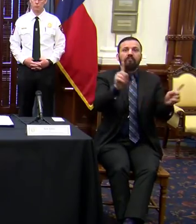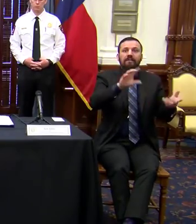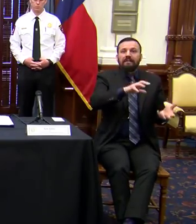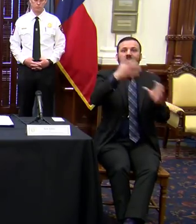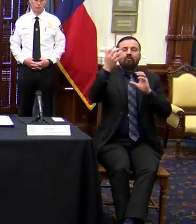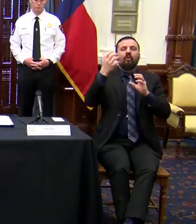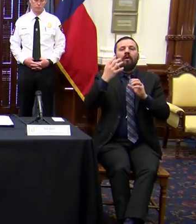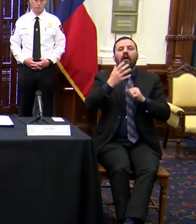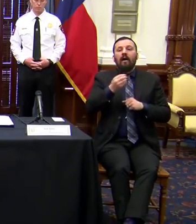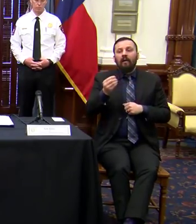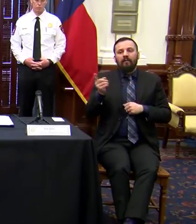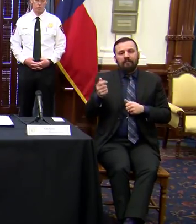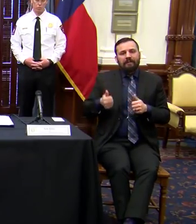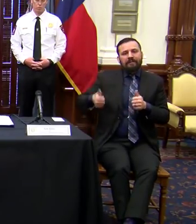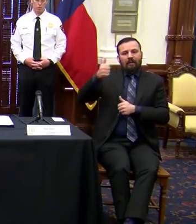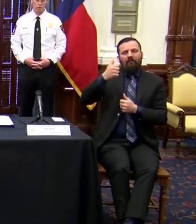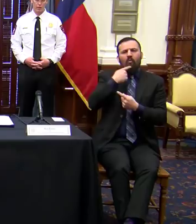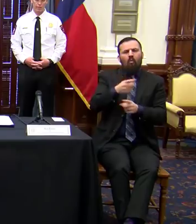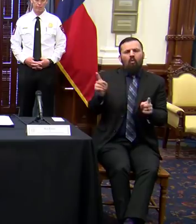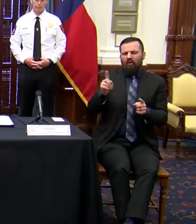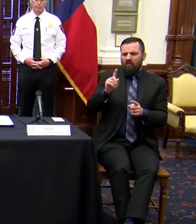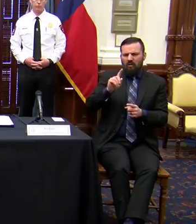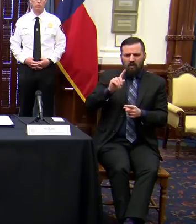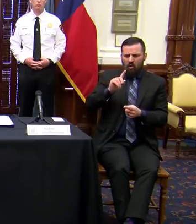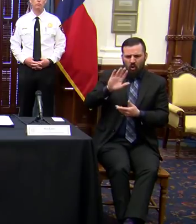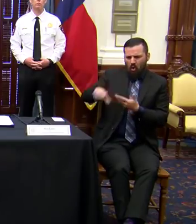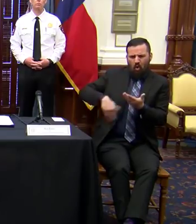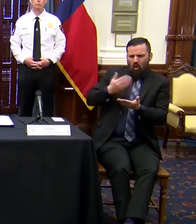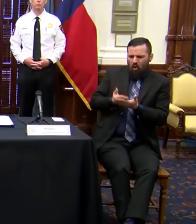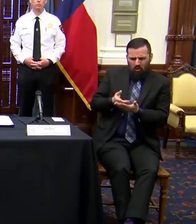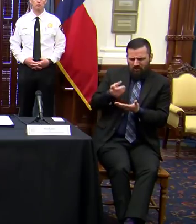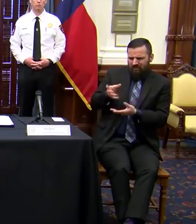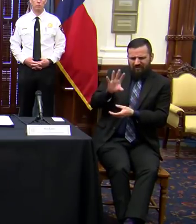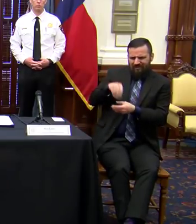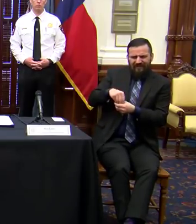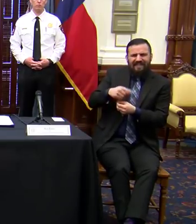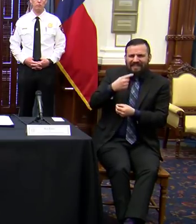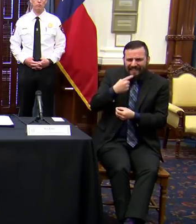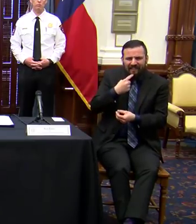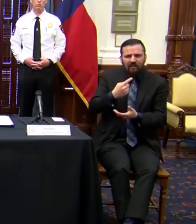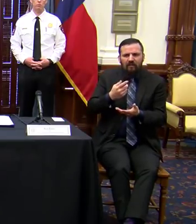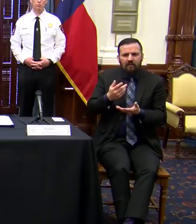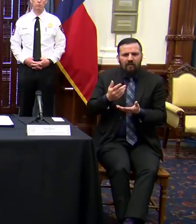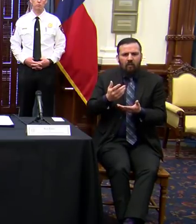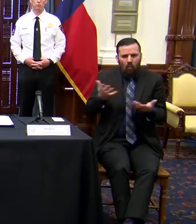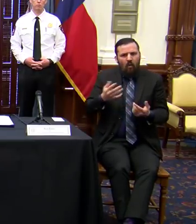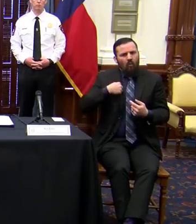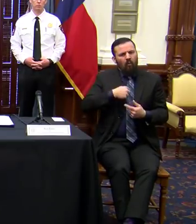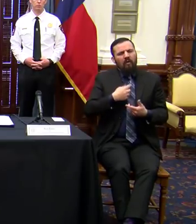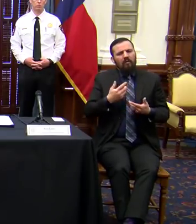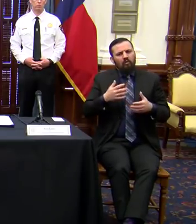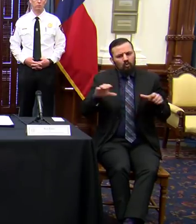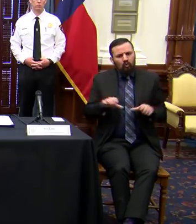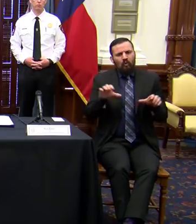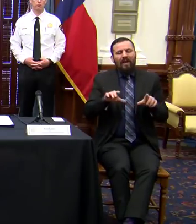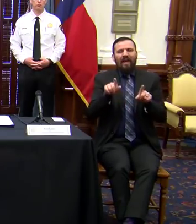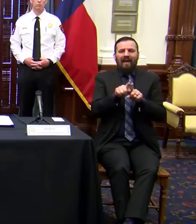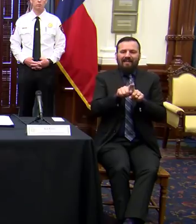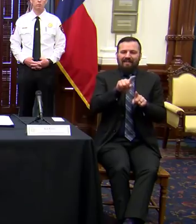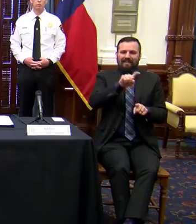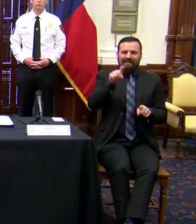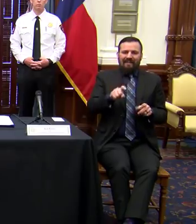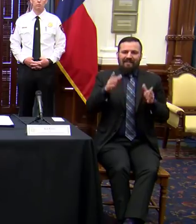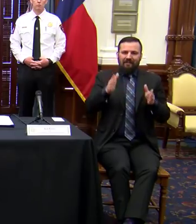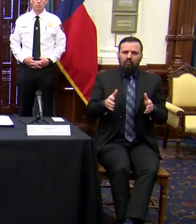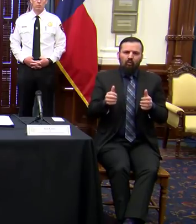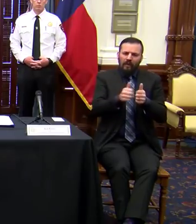Executive Order, really all speak to things that we are doing as Texans together to